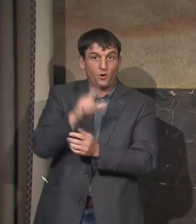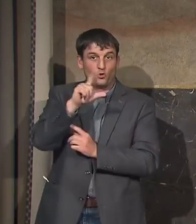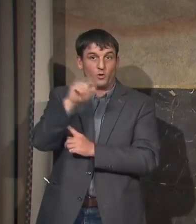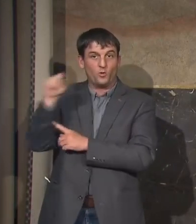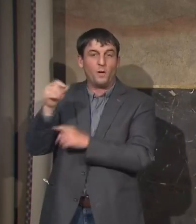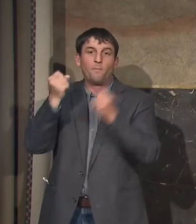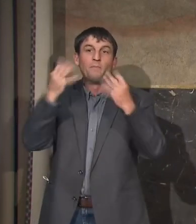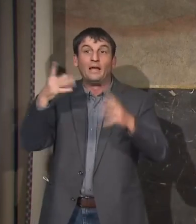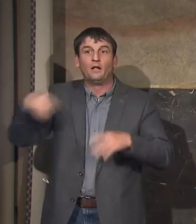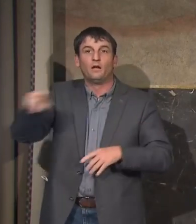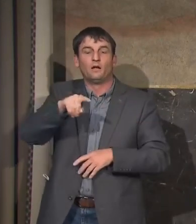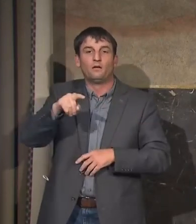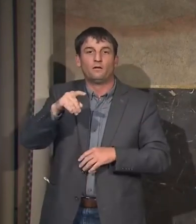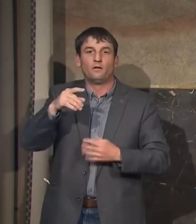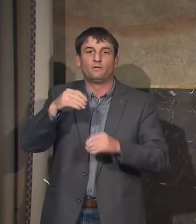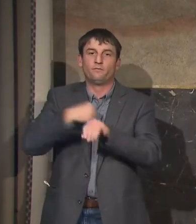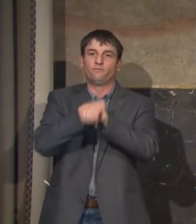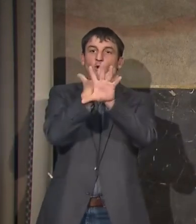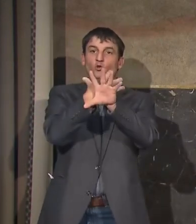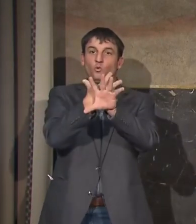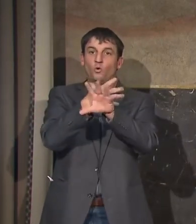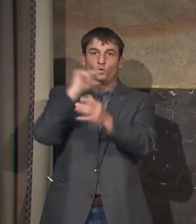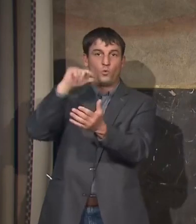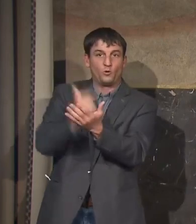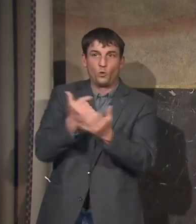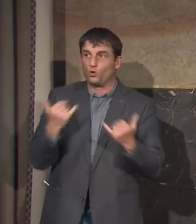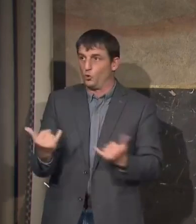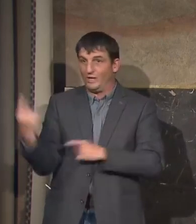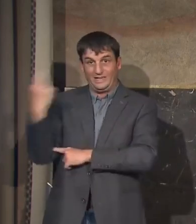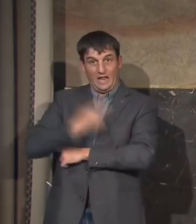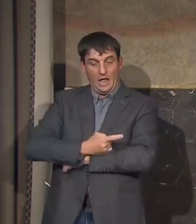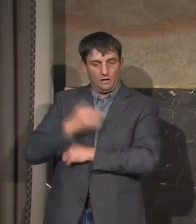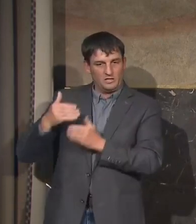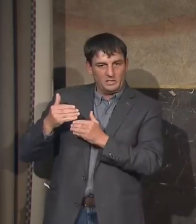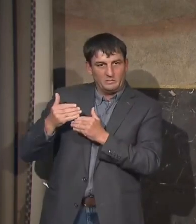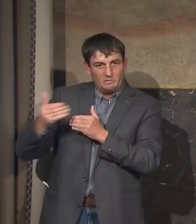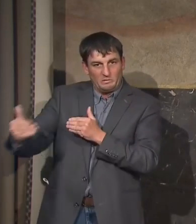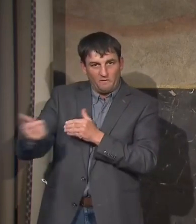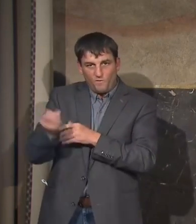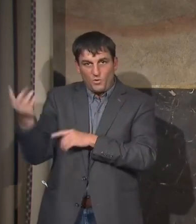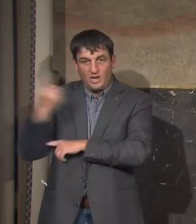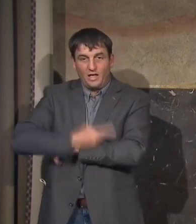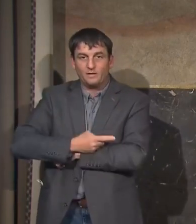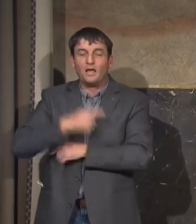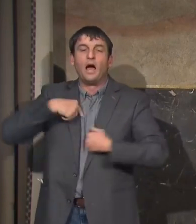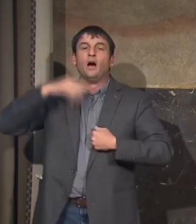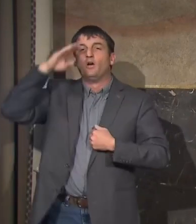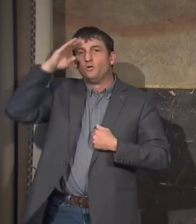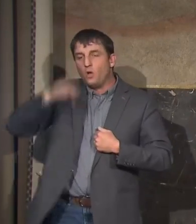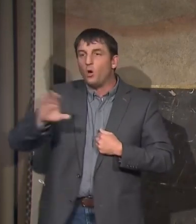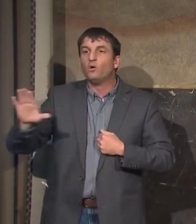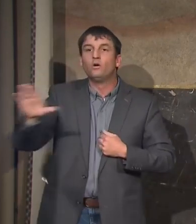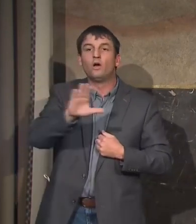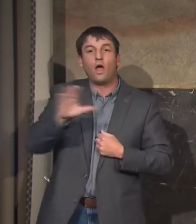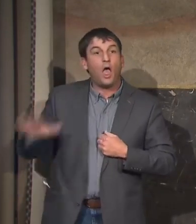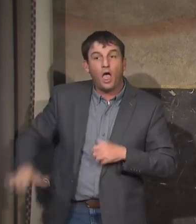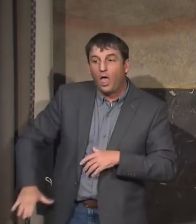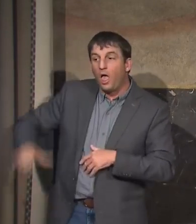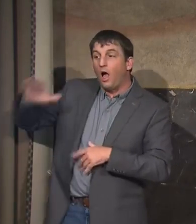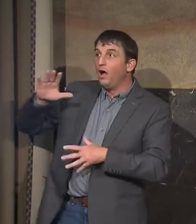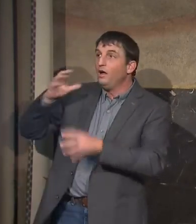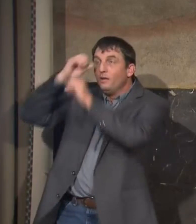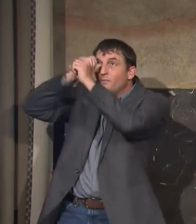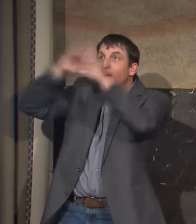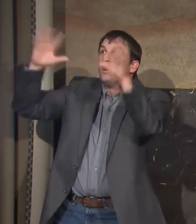graduation ceremonies today or over the coming days. And I know this is not how you all envisioned celebrating